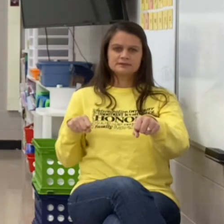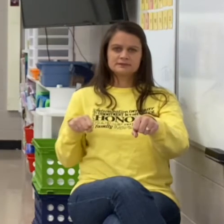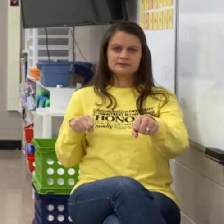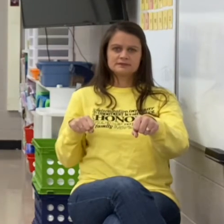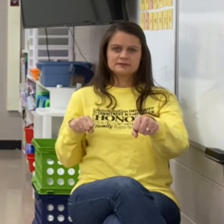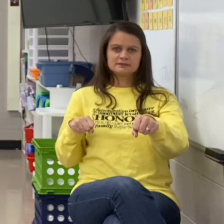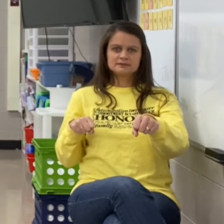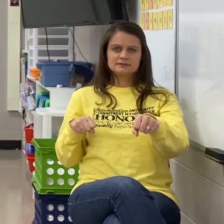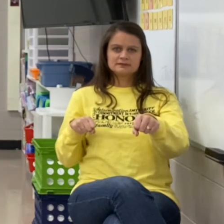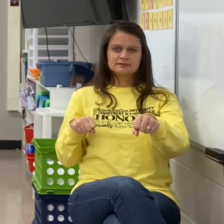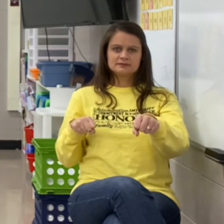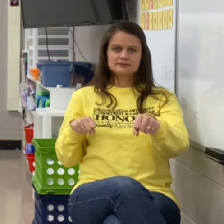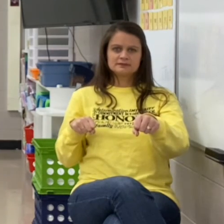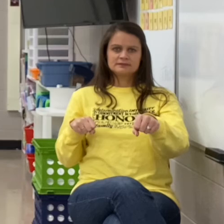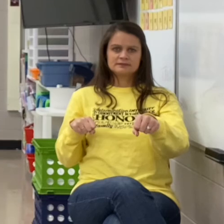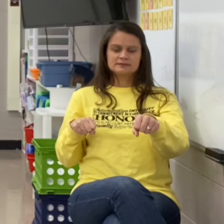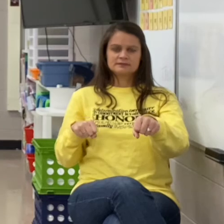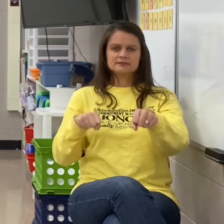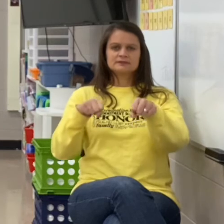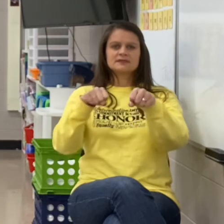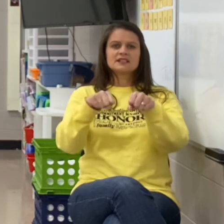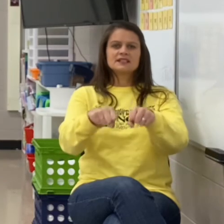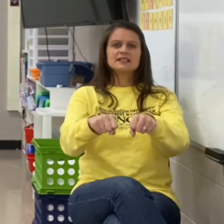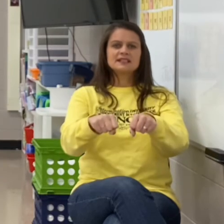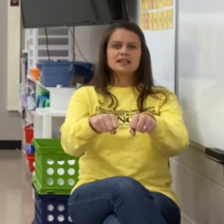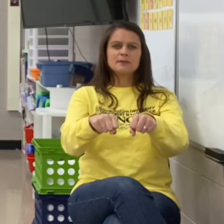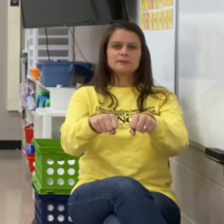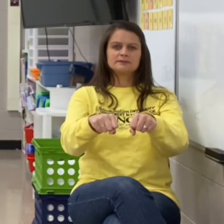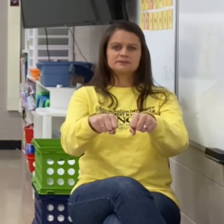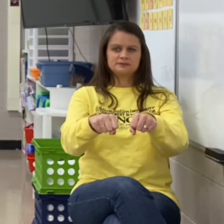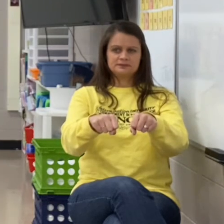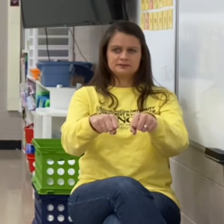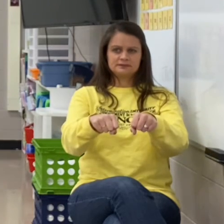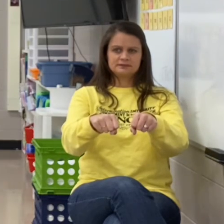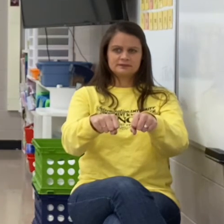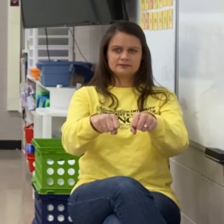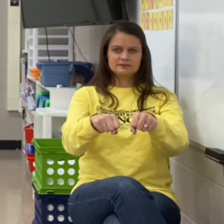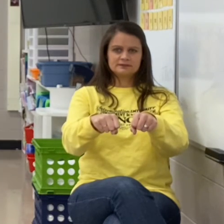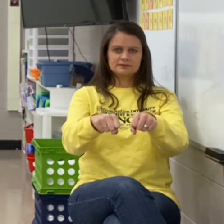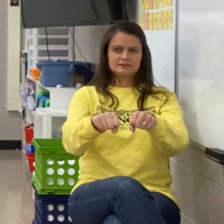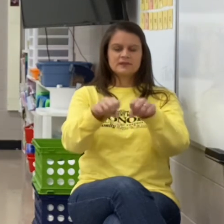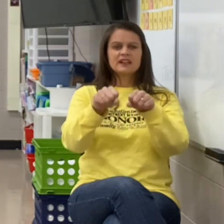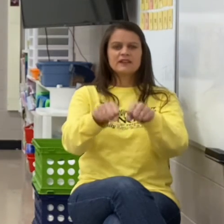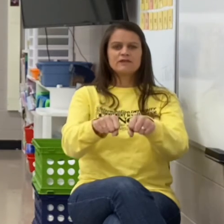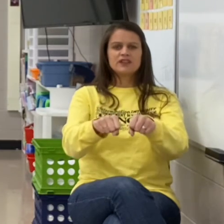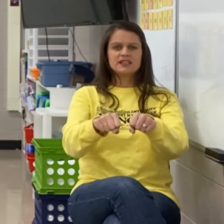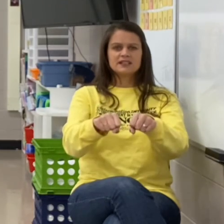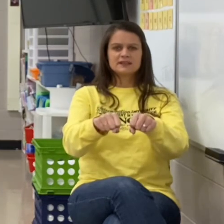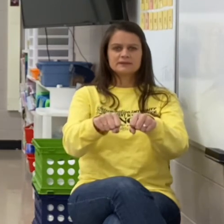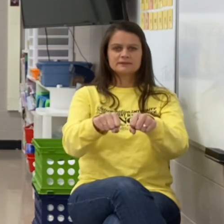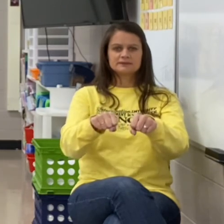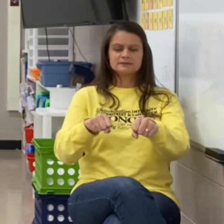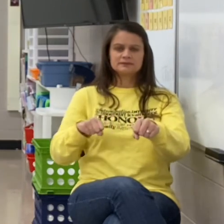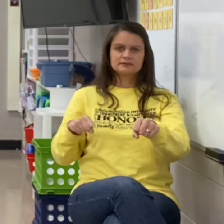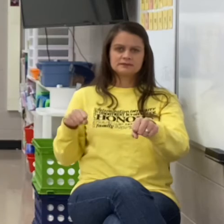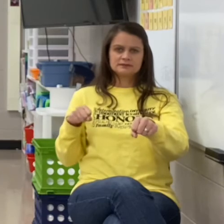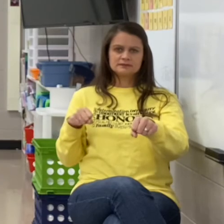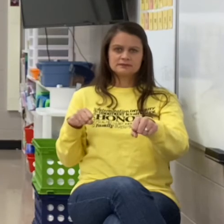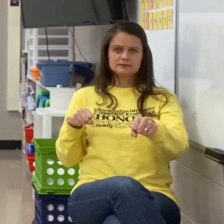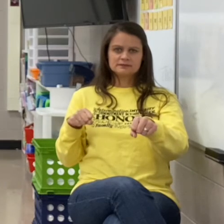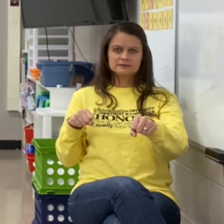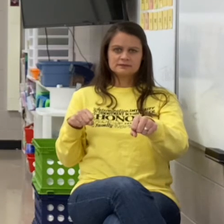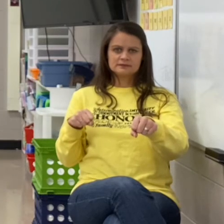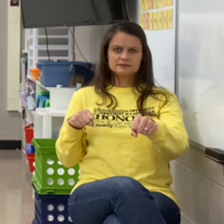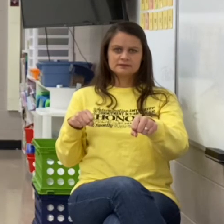g to a s and the word becomes some. Word is fin. Fin. Change the f